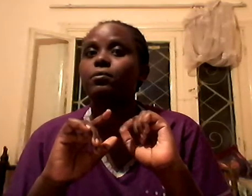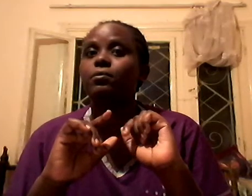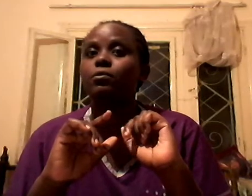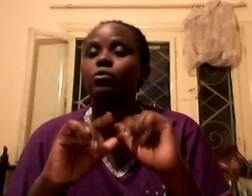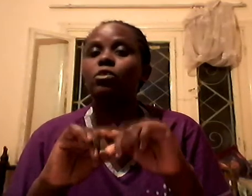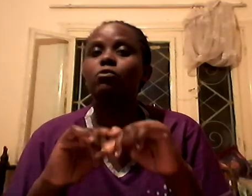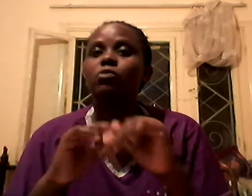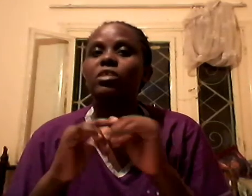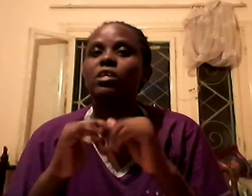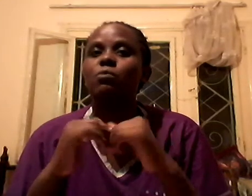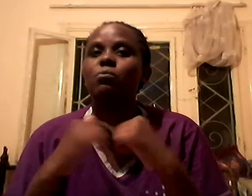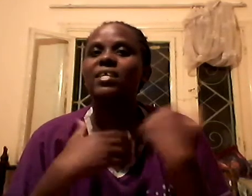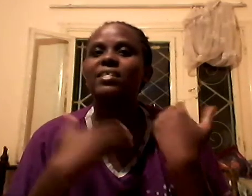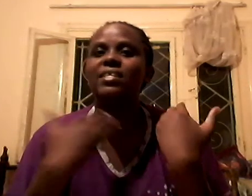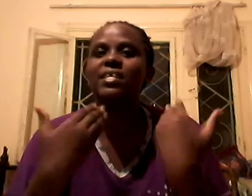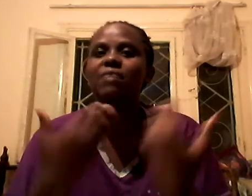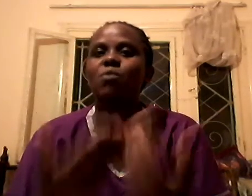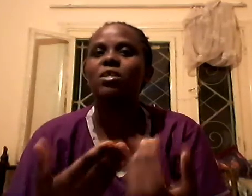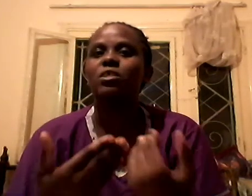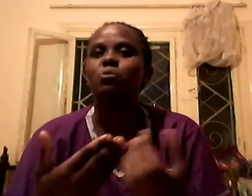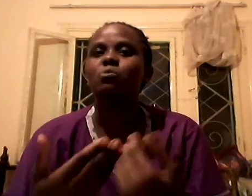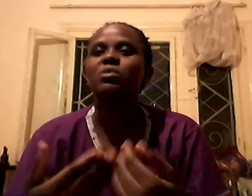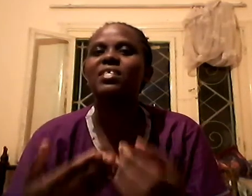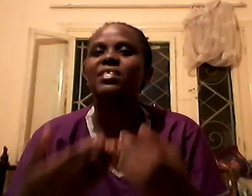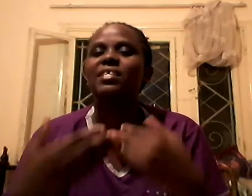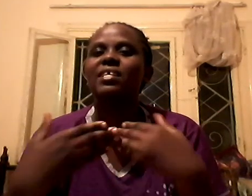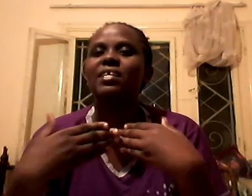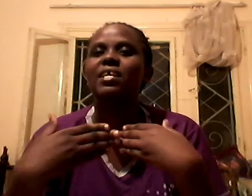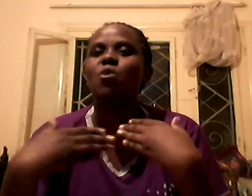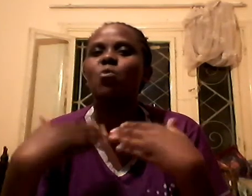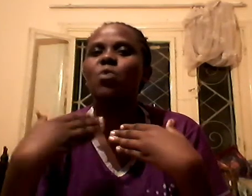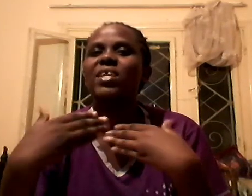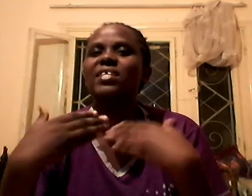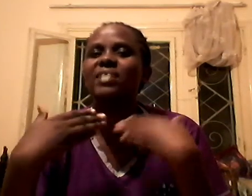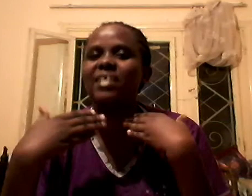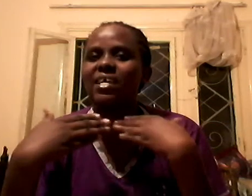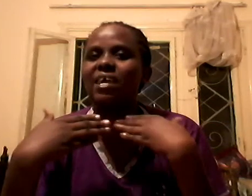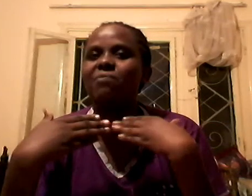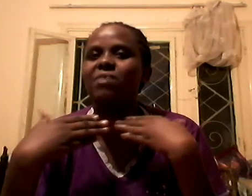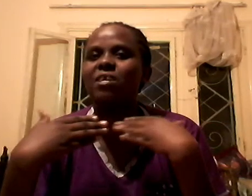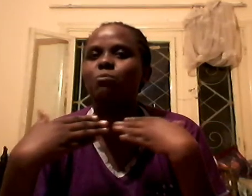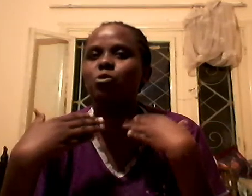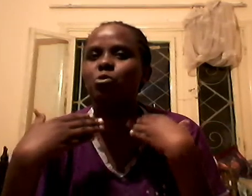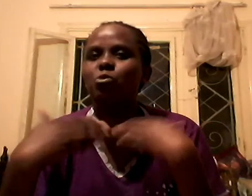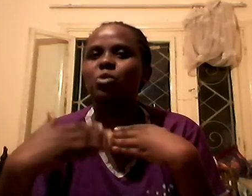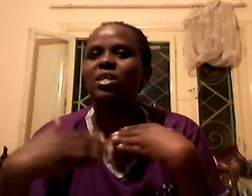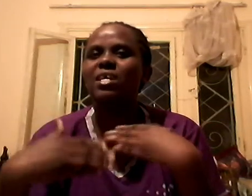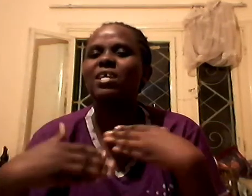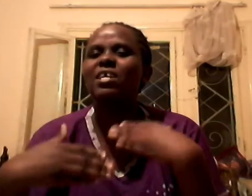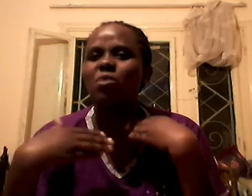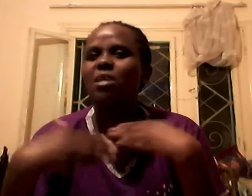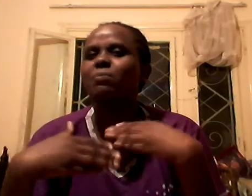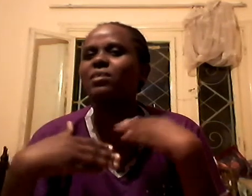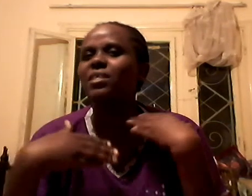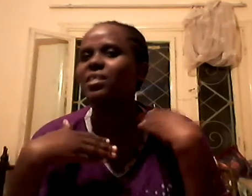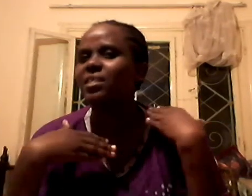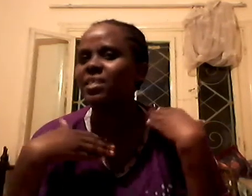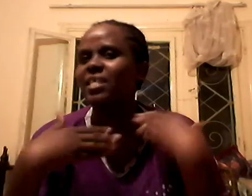Now you say, what does he want? What does he, what does he have come to do? He could have just stay